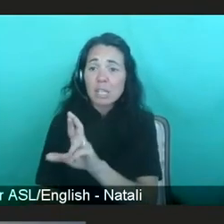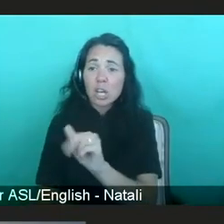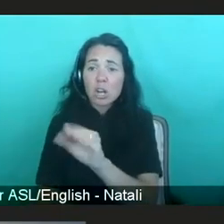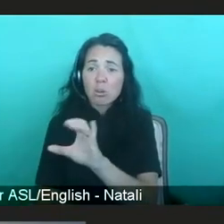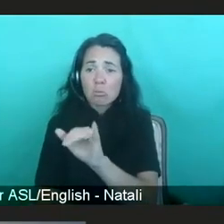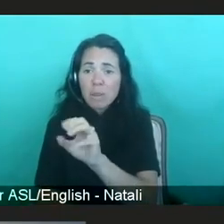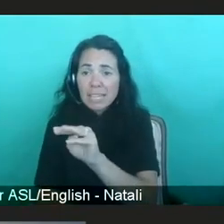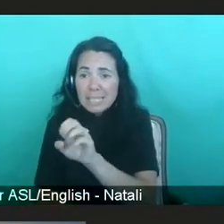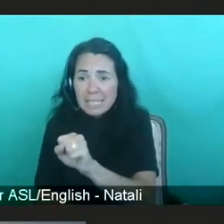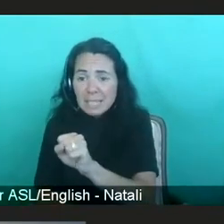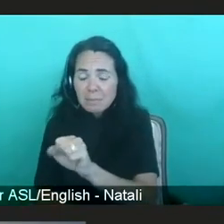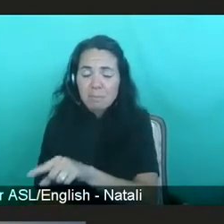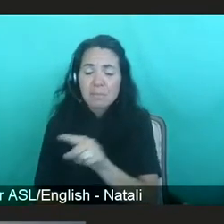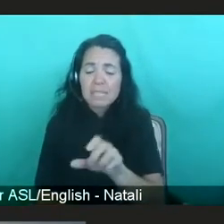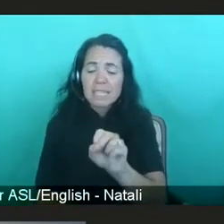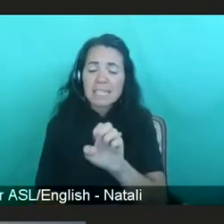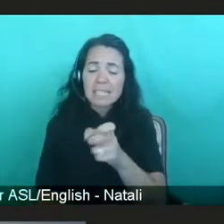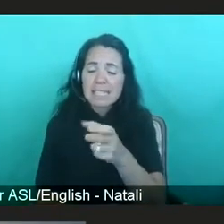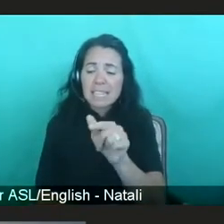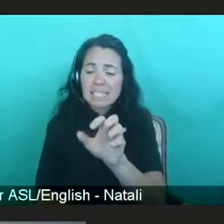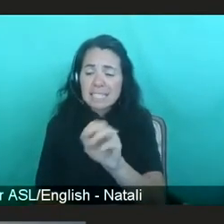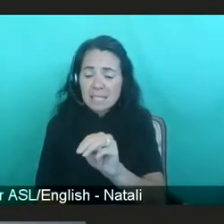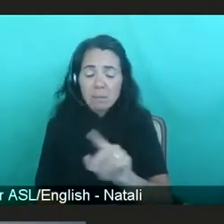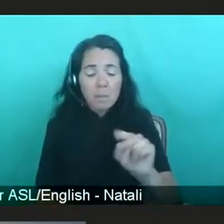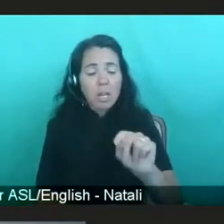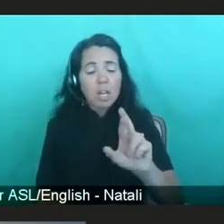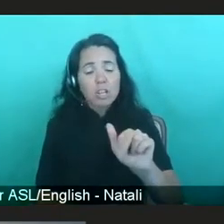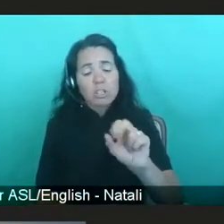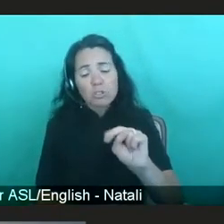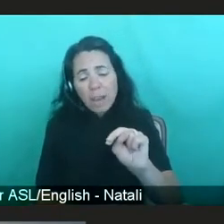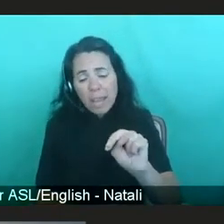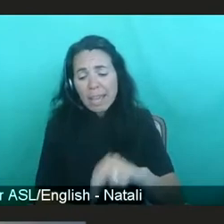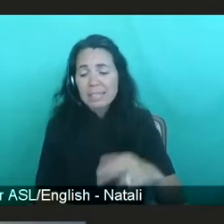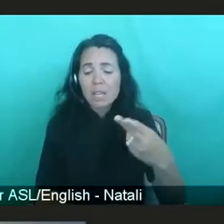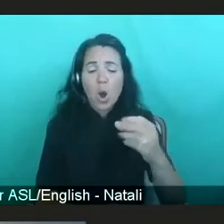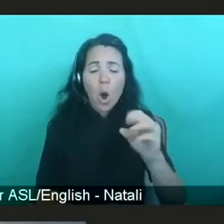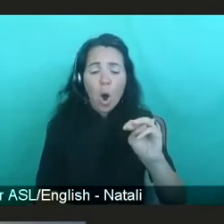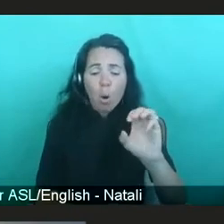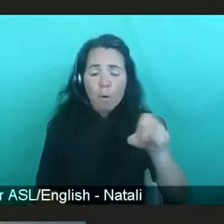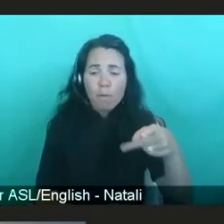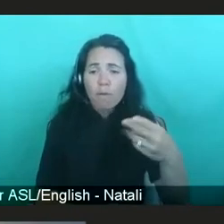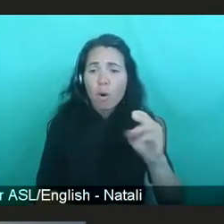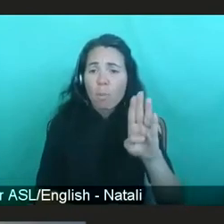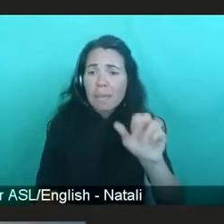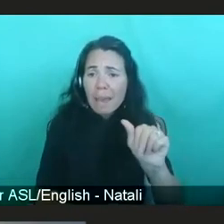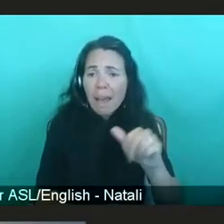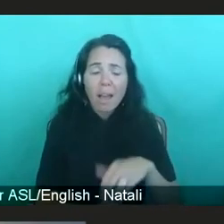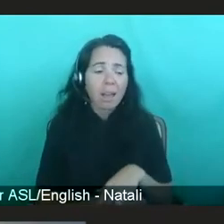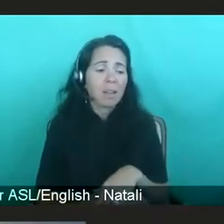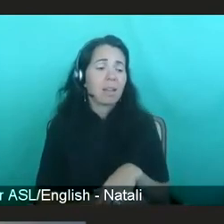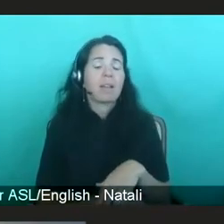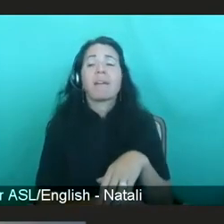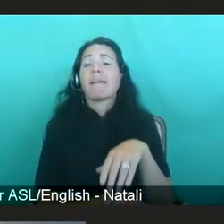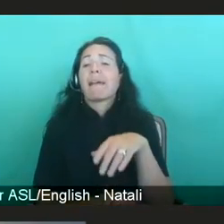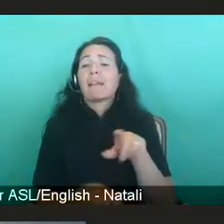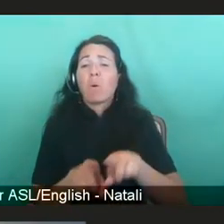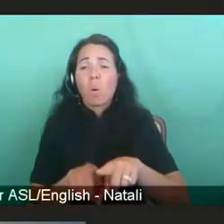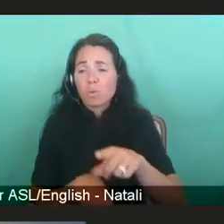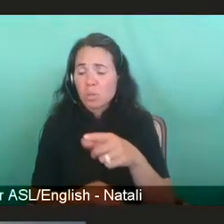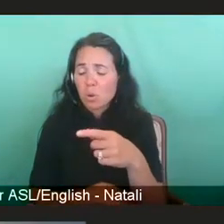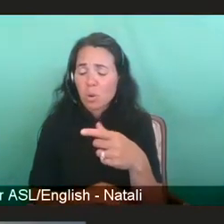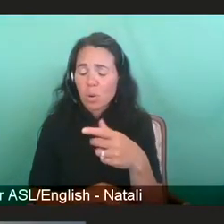trans and homophobia and antagonisms, ableisms are just to name some. And of course,